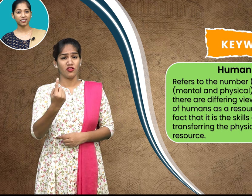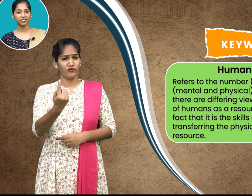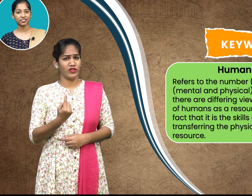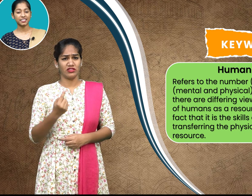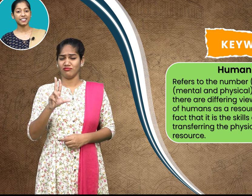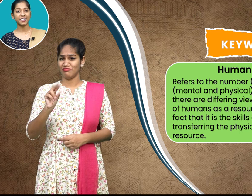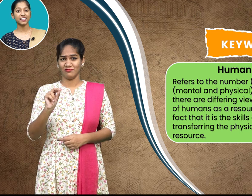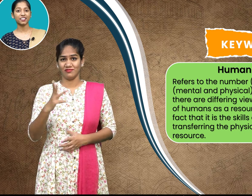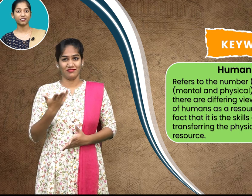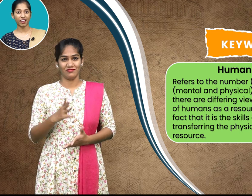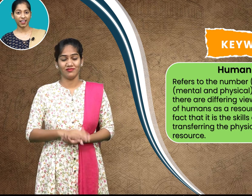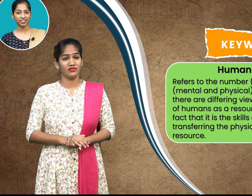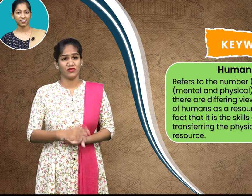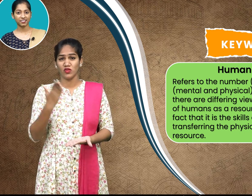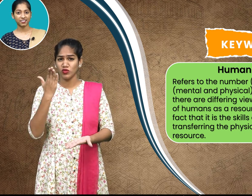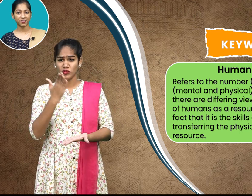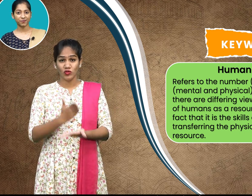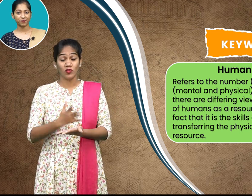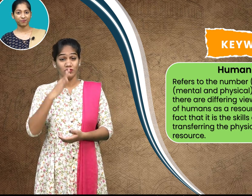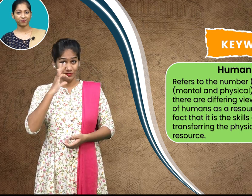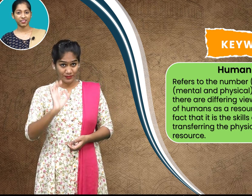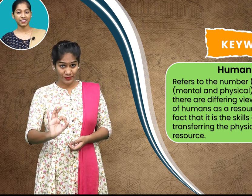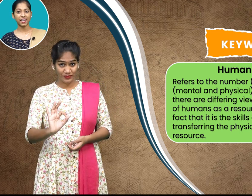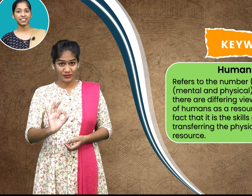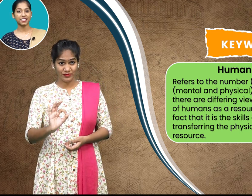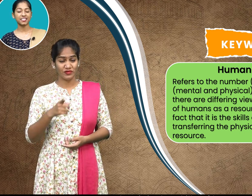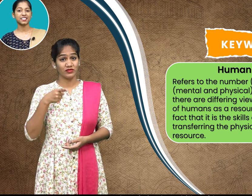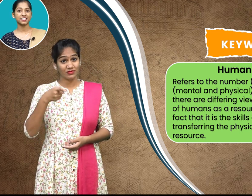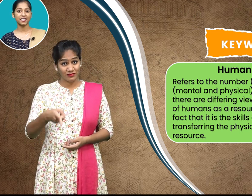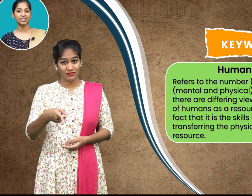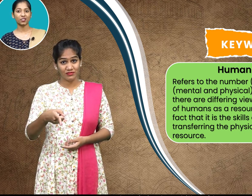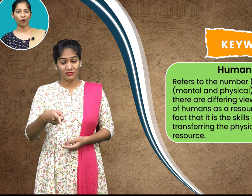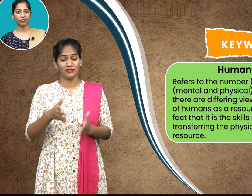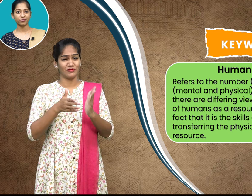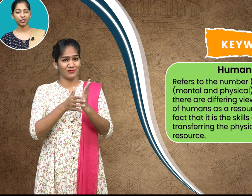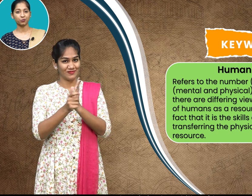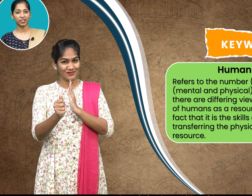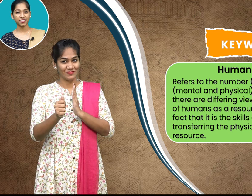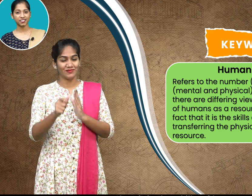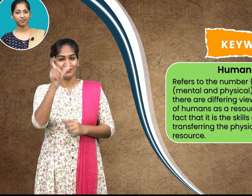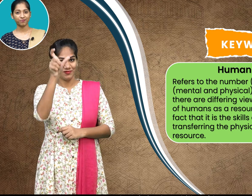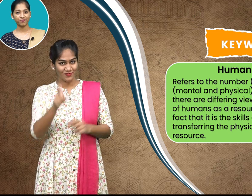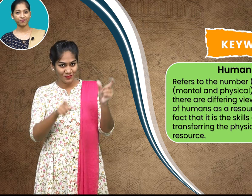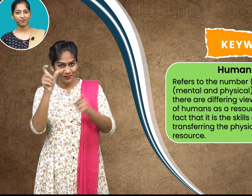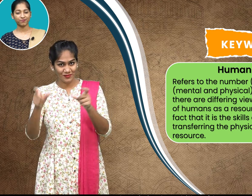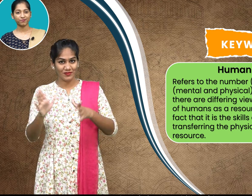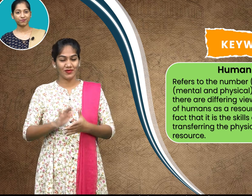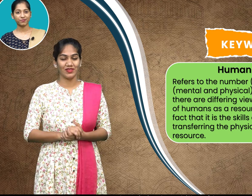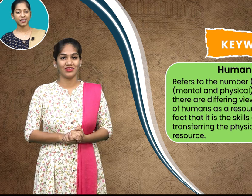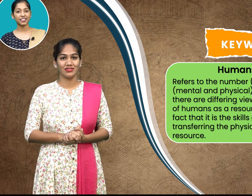deny the fact that it is the skills of humans that